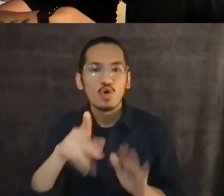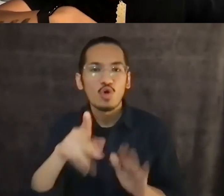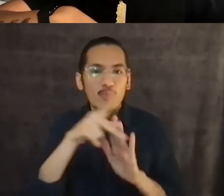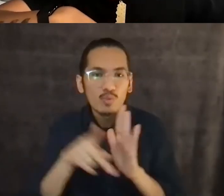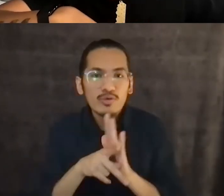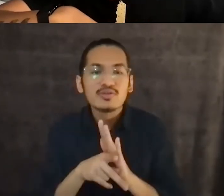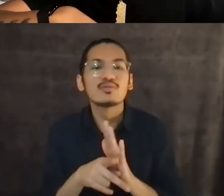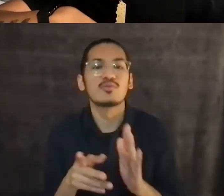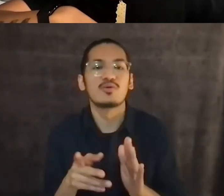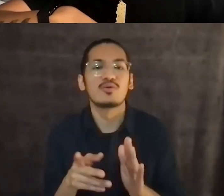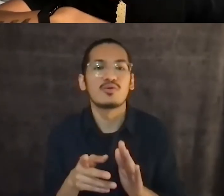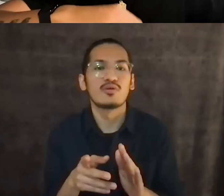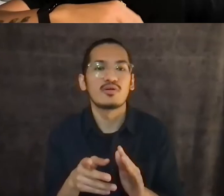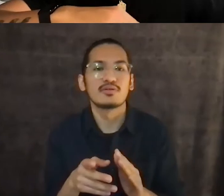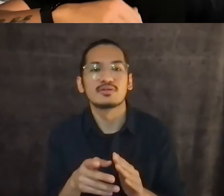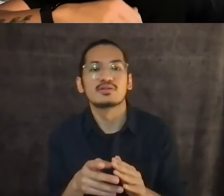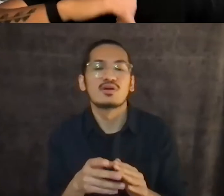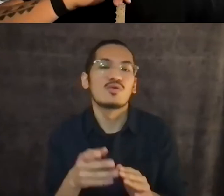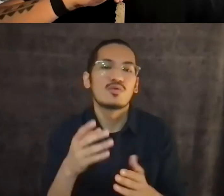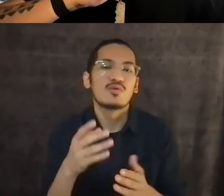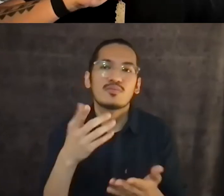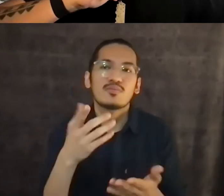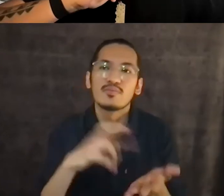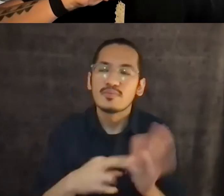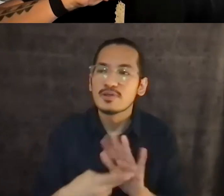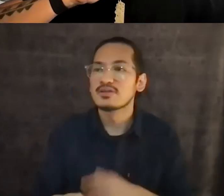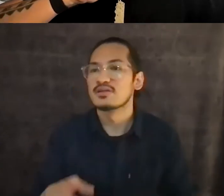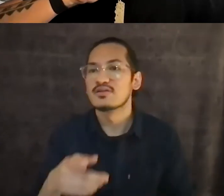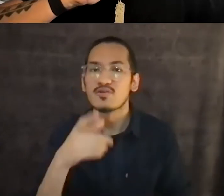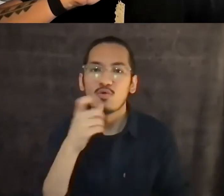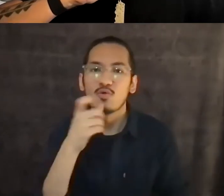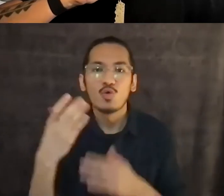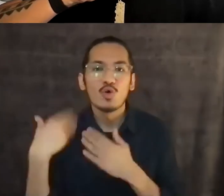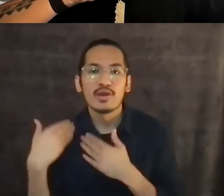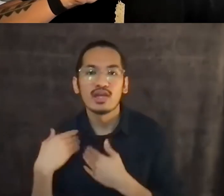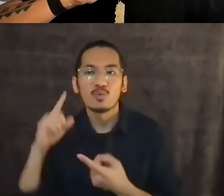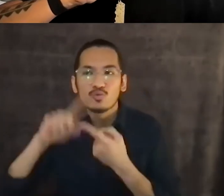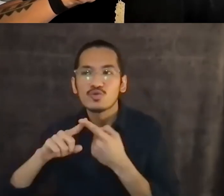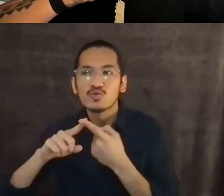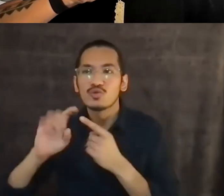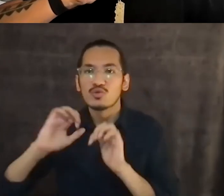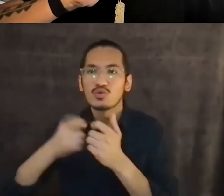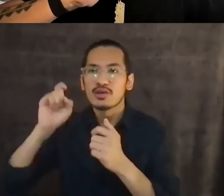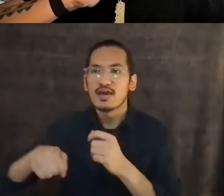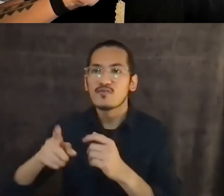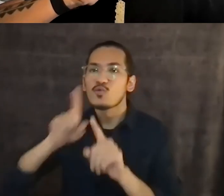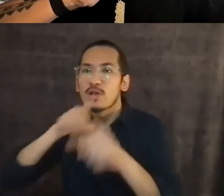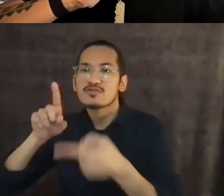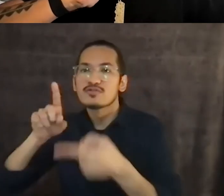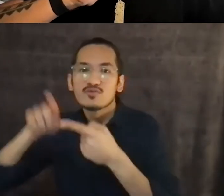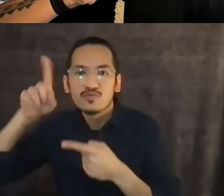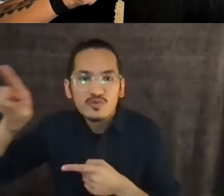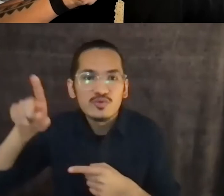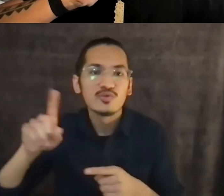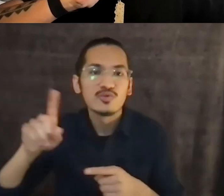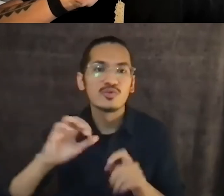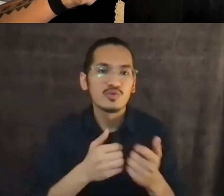who you're accountable to what you're accountable to um and very little room for for all your